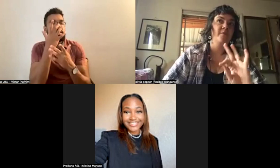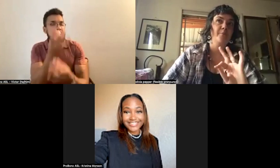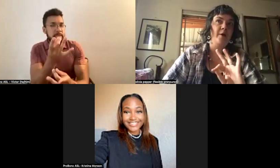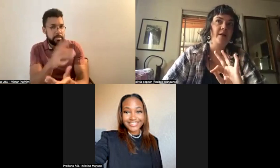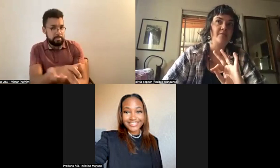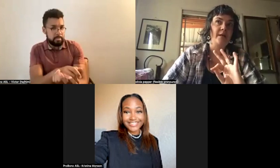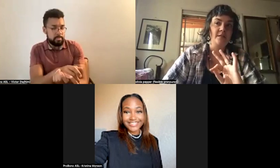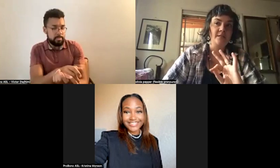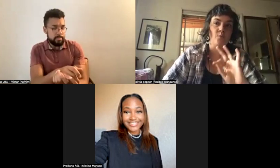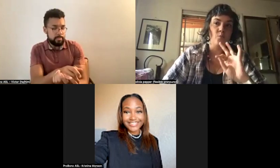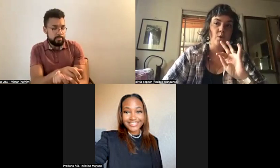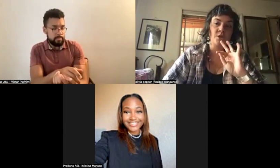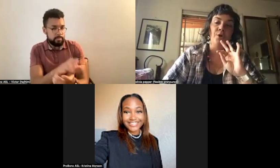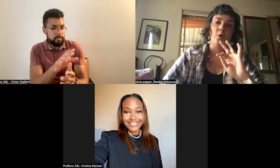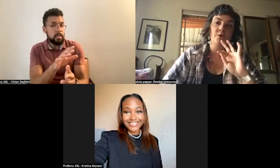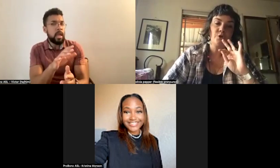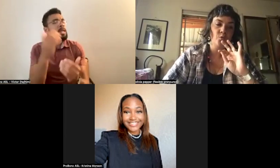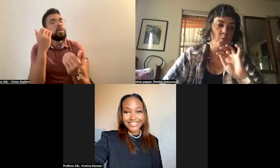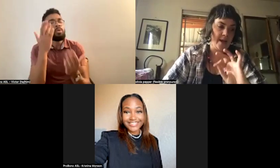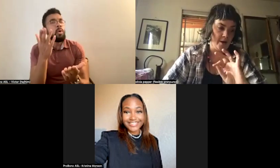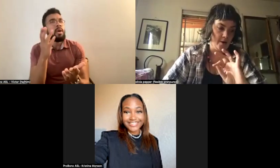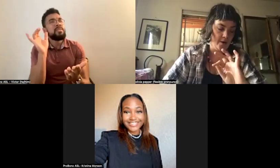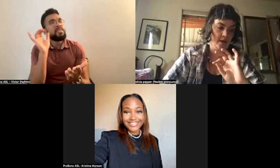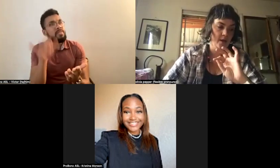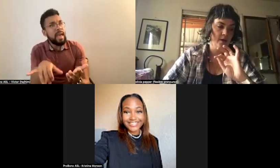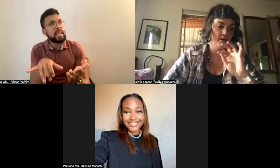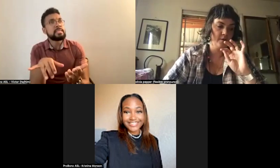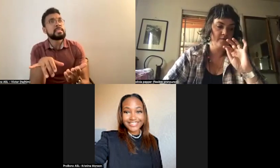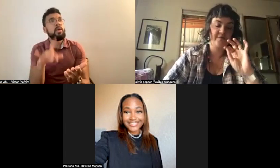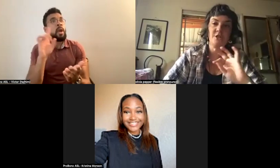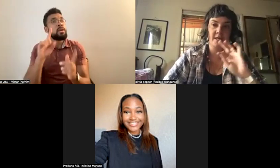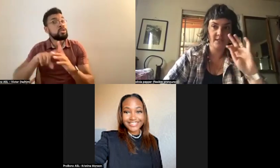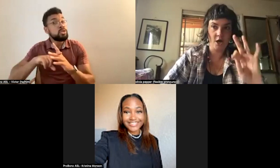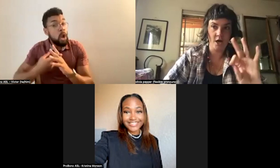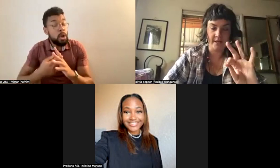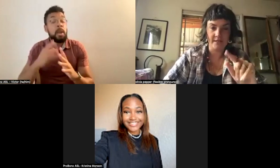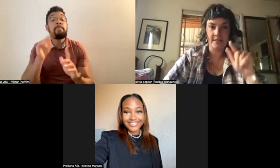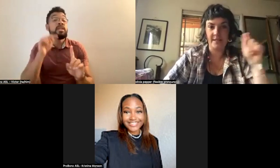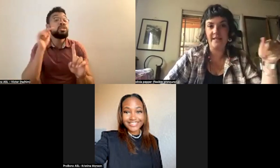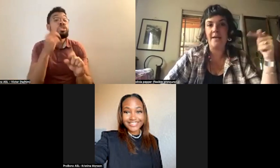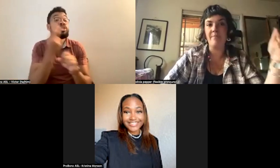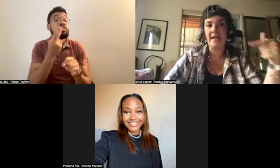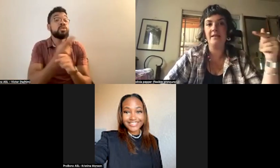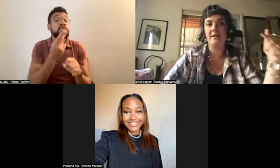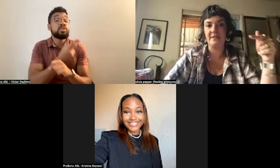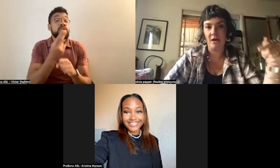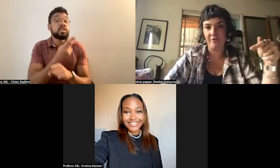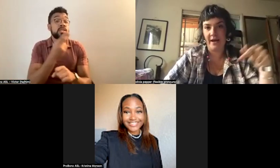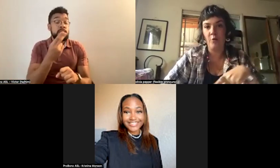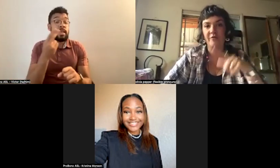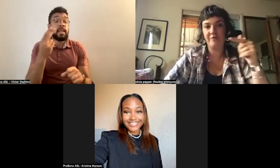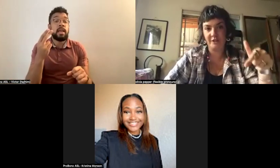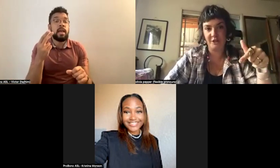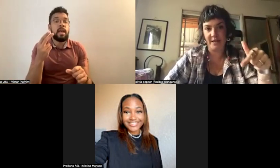but Baroness von Elsa was known to wear fishnet stockings that they made themselves